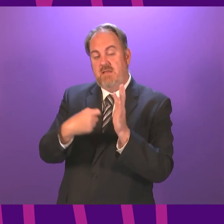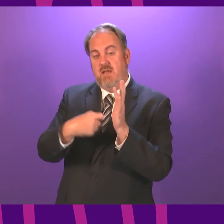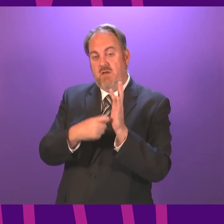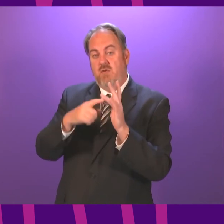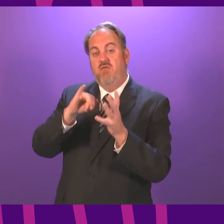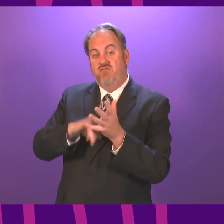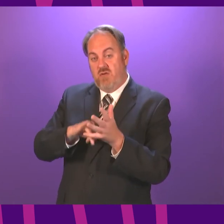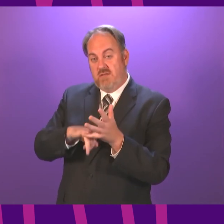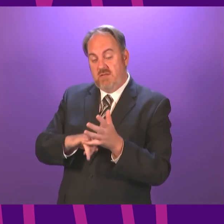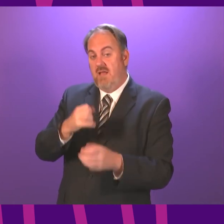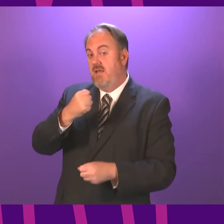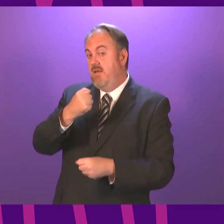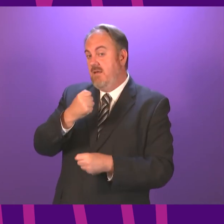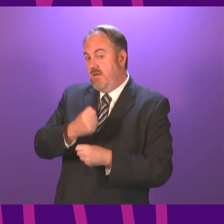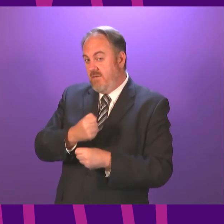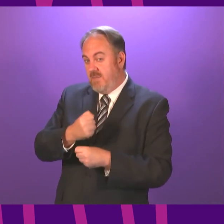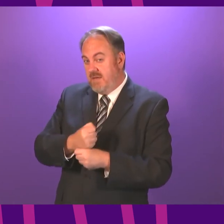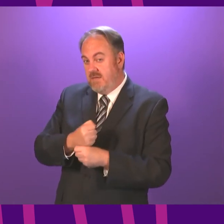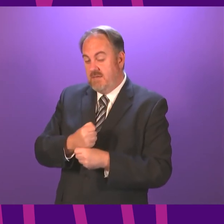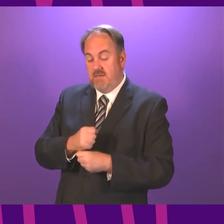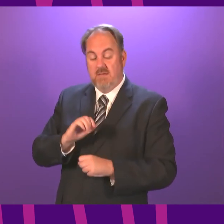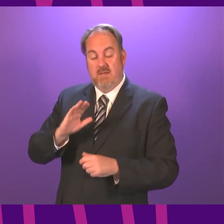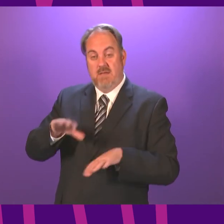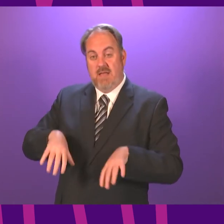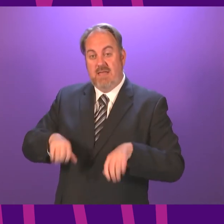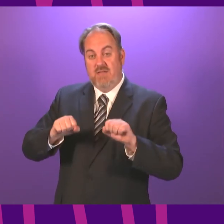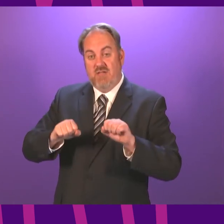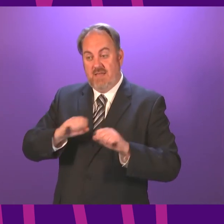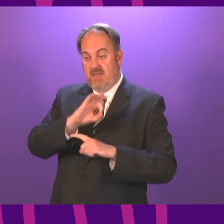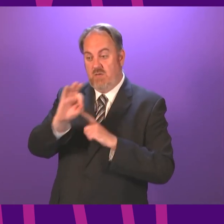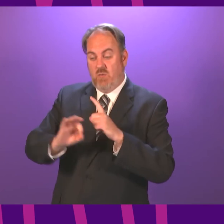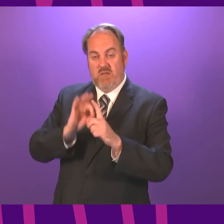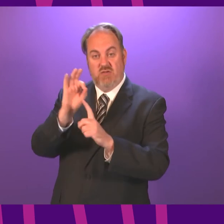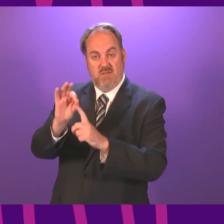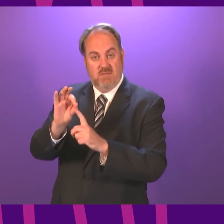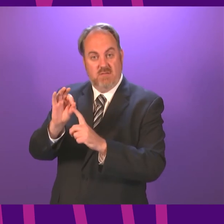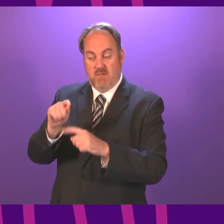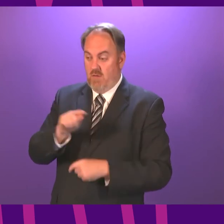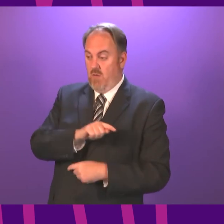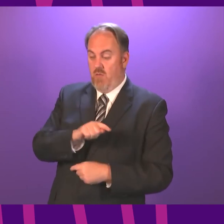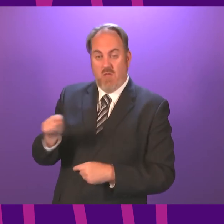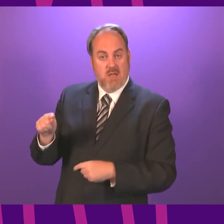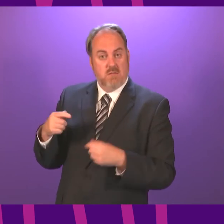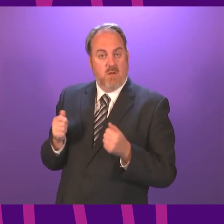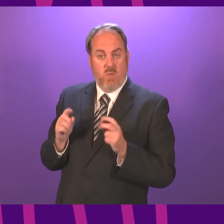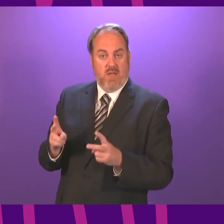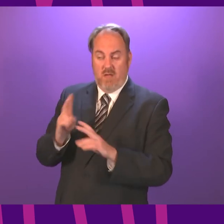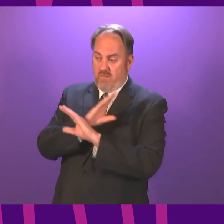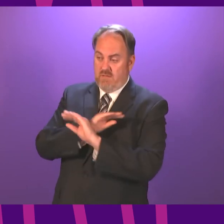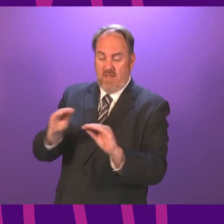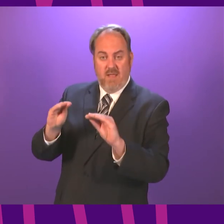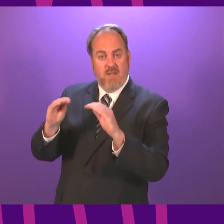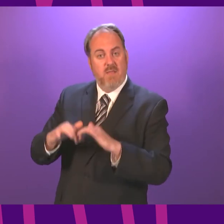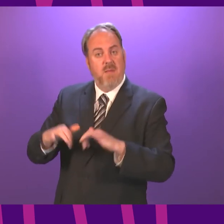questions are an acceptable means accepted by the Presiding Officer of the Government notifying Parliament of